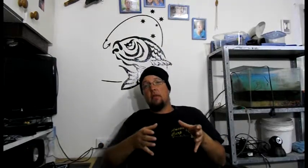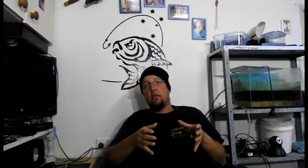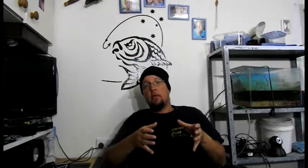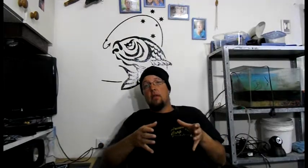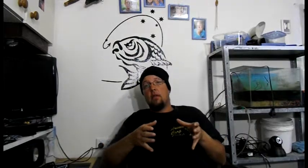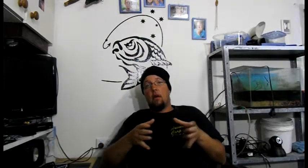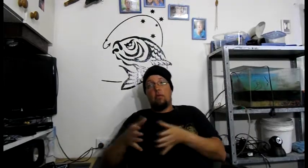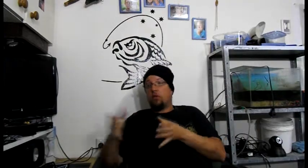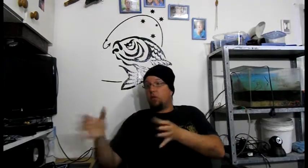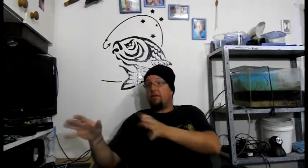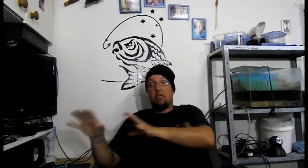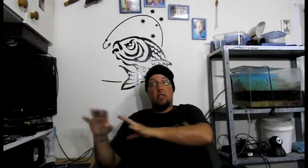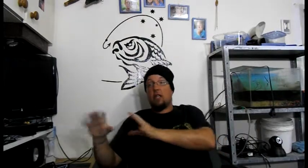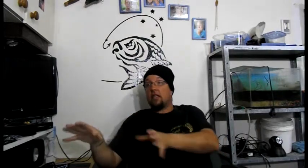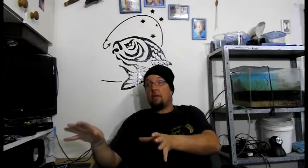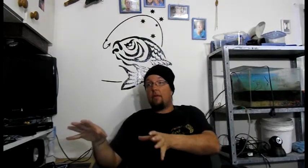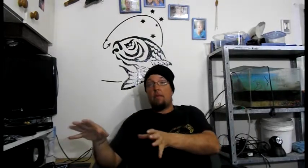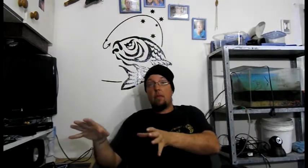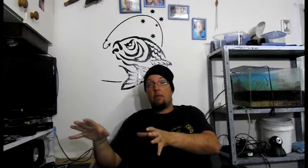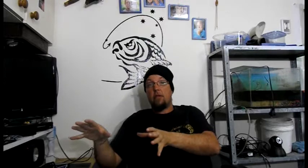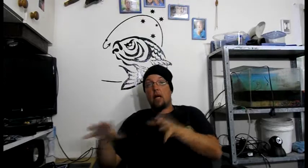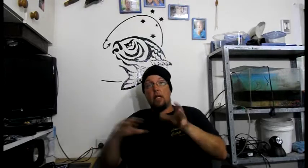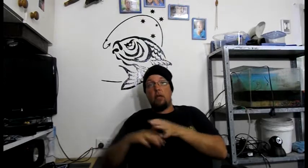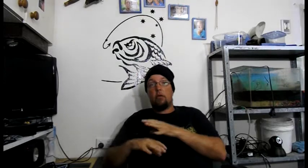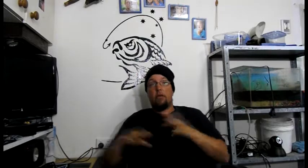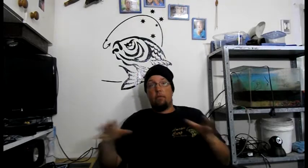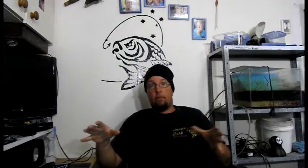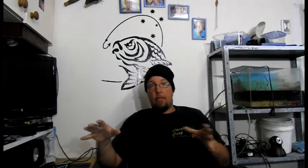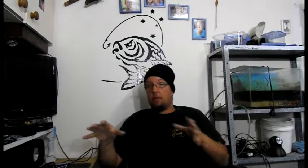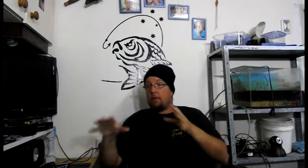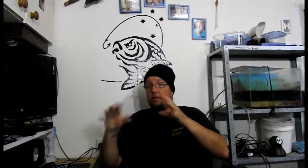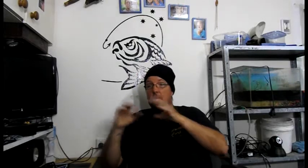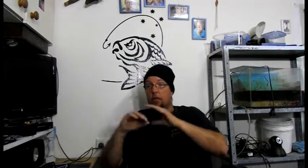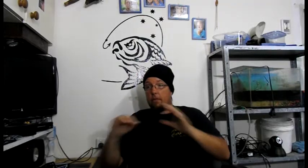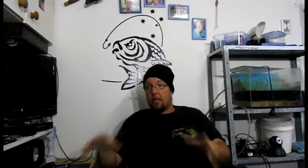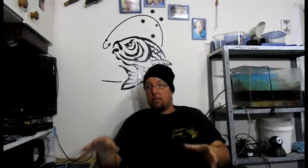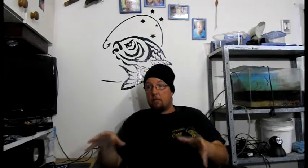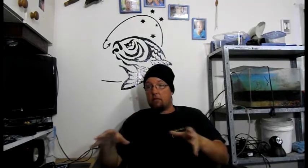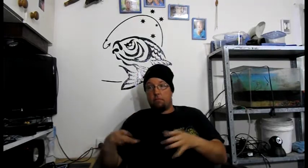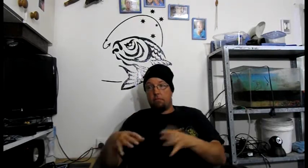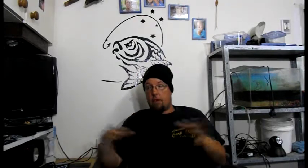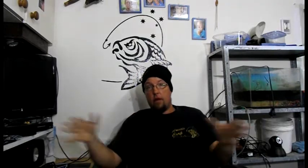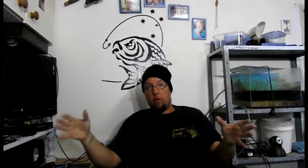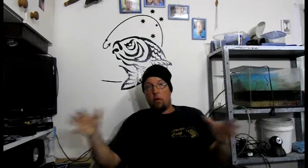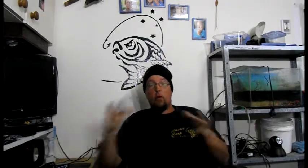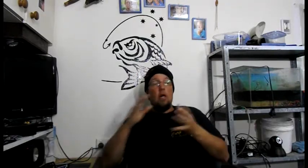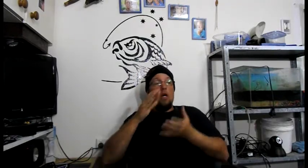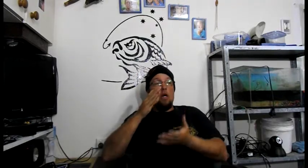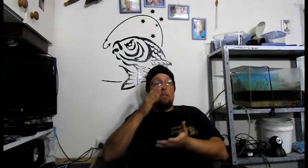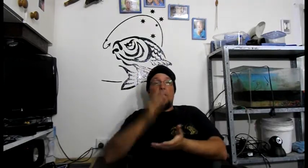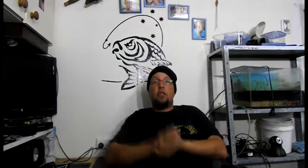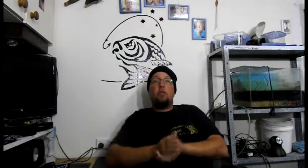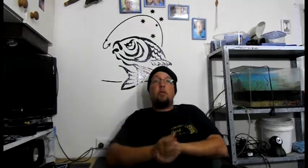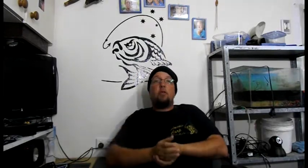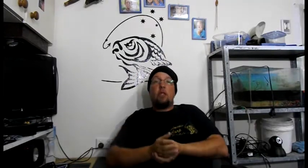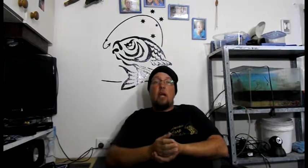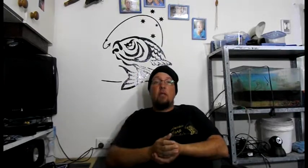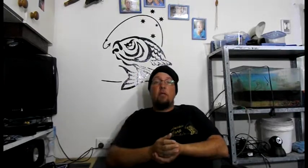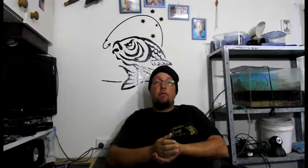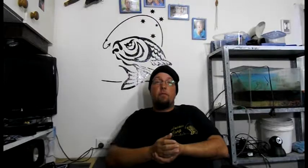I'm not sure if this is just coming from the Murray Darling or based on Murray Darling or based on overall, but that two million tons of fish